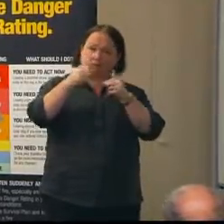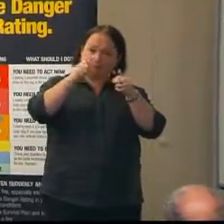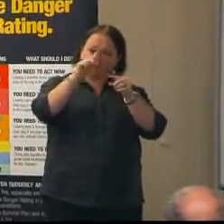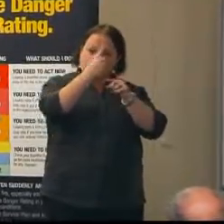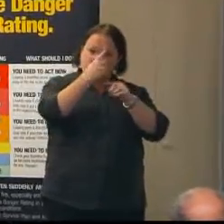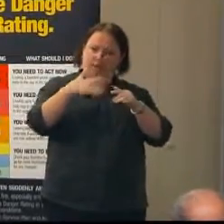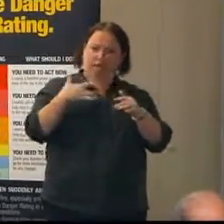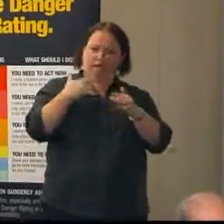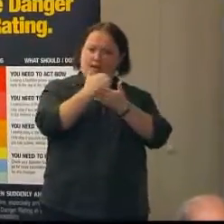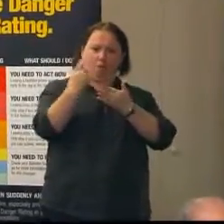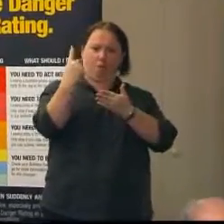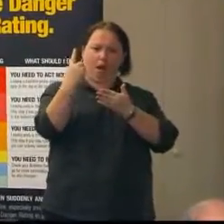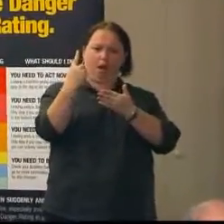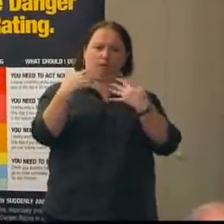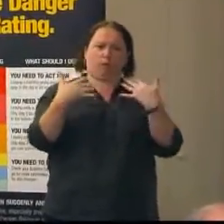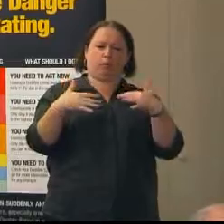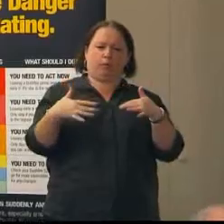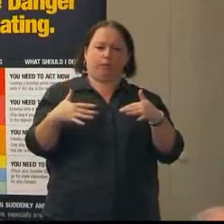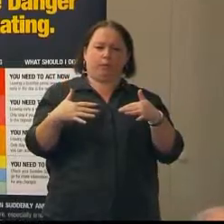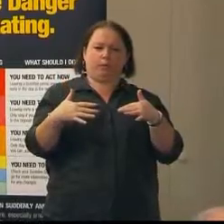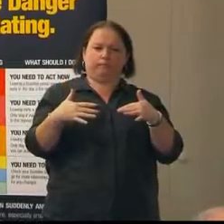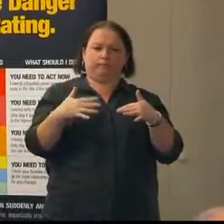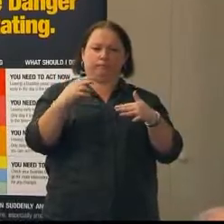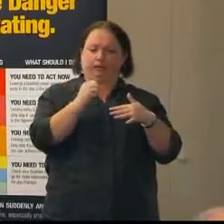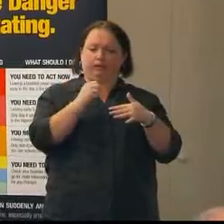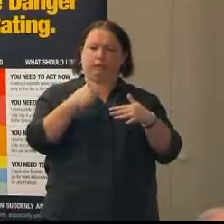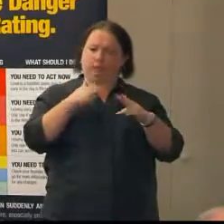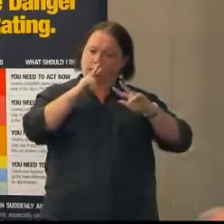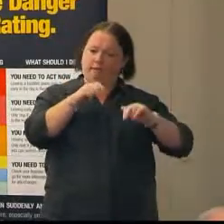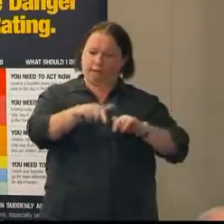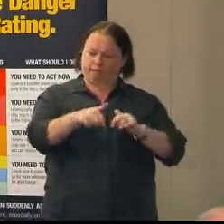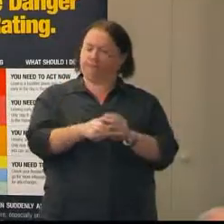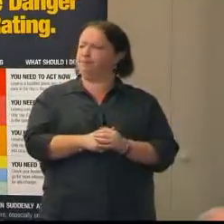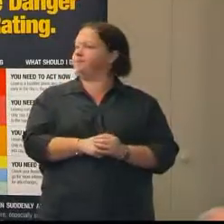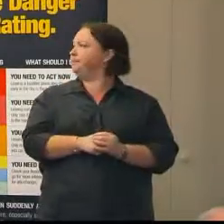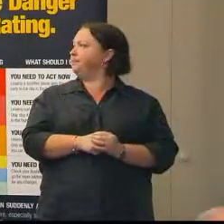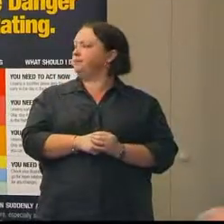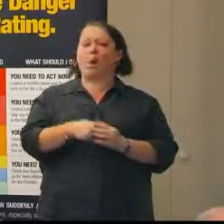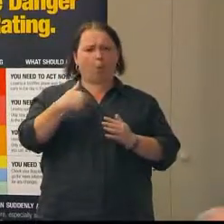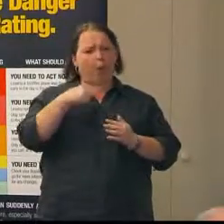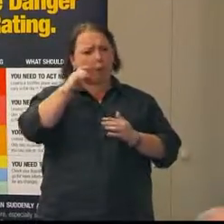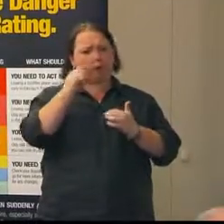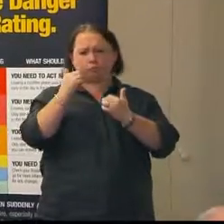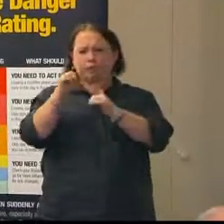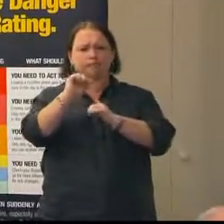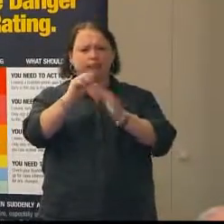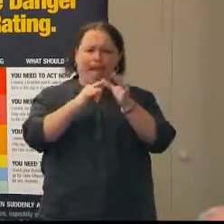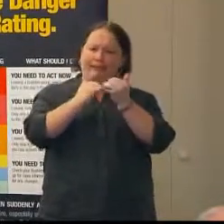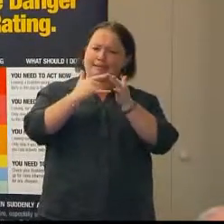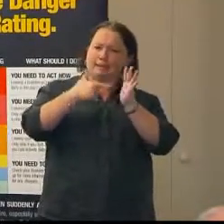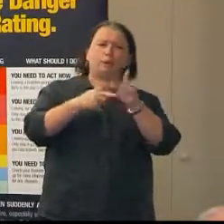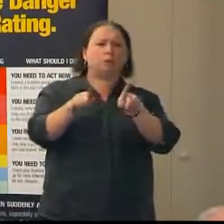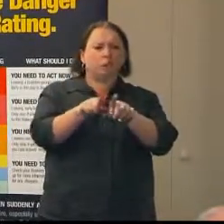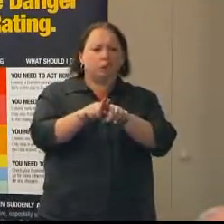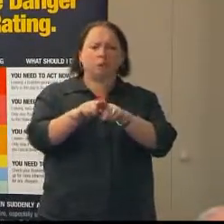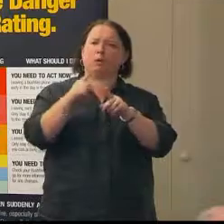life being the prominent thing that we're there to protect. Obviously we will protect assets, obviously we will protect the